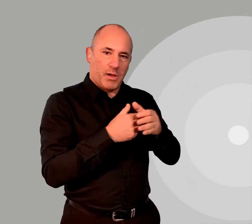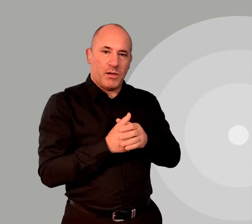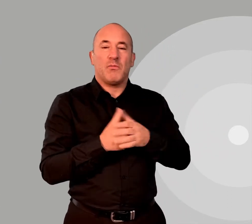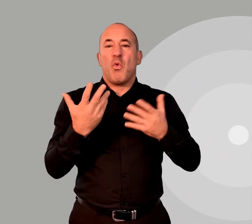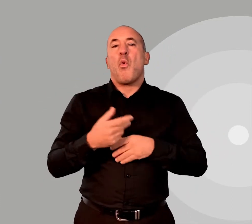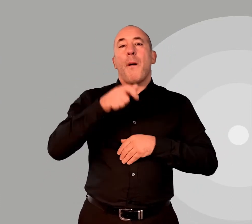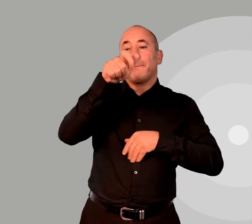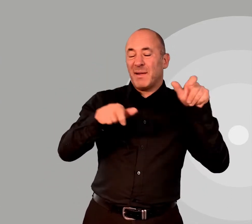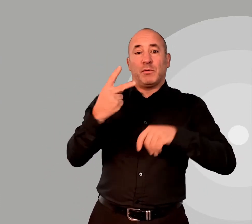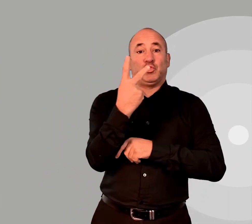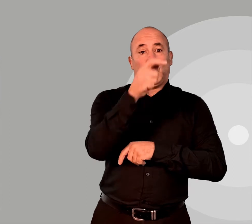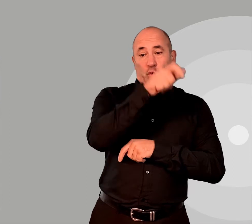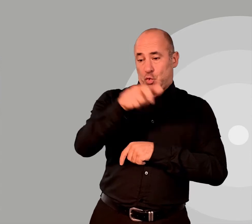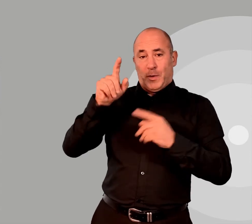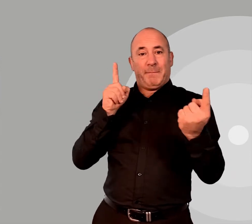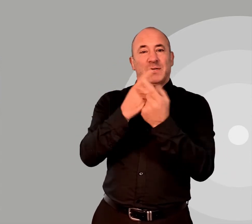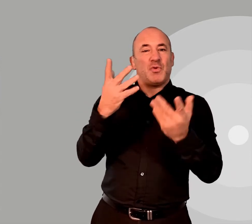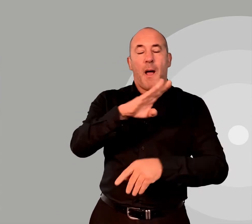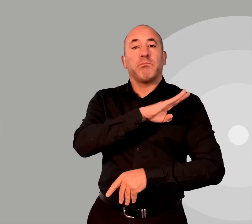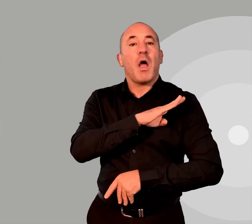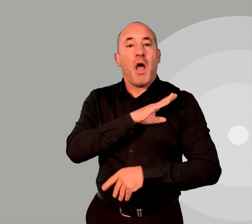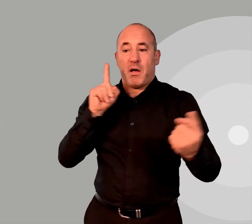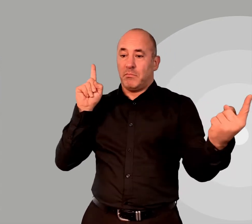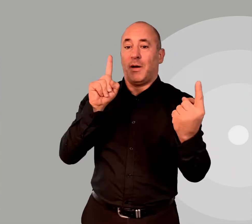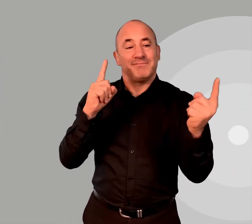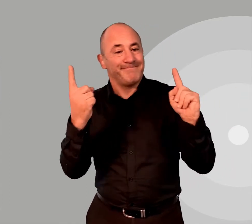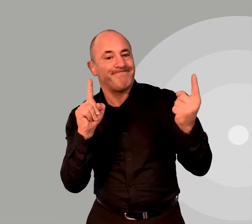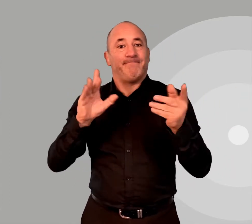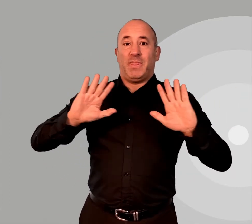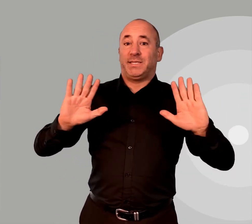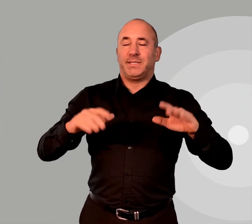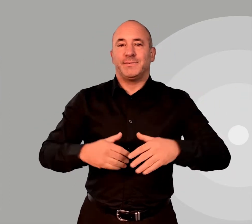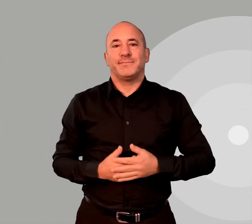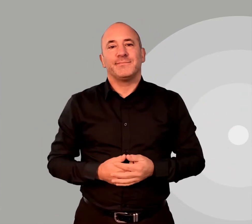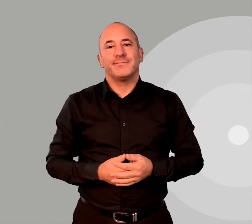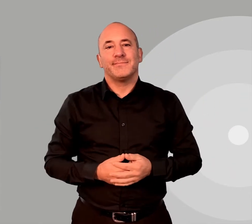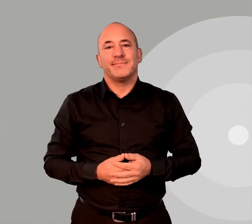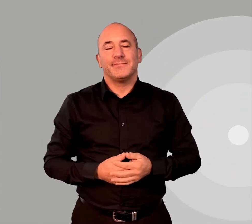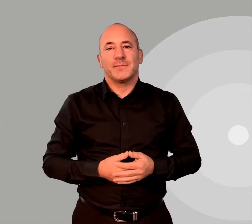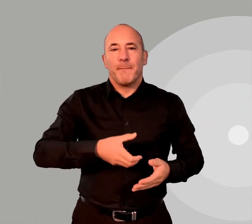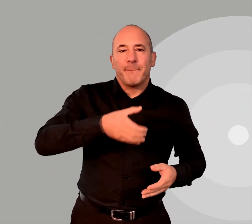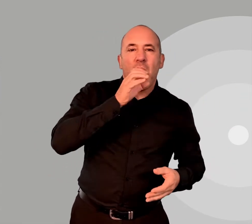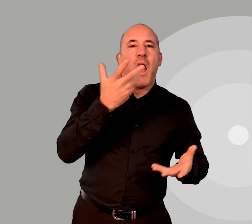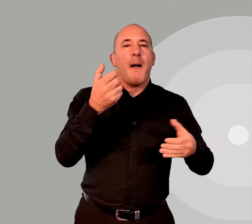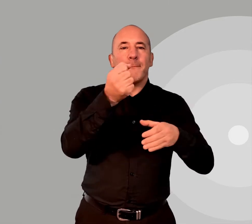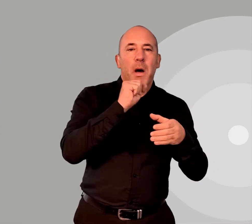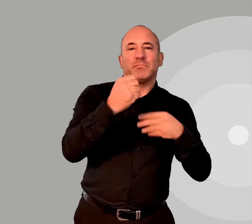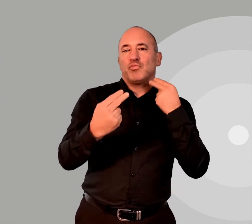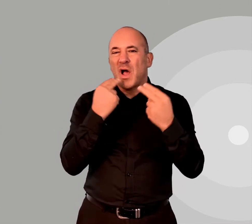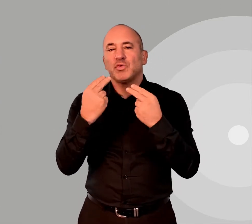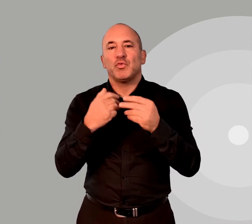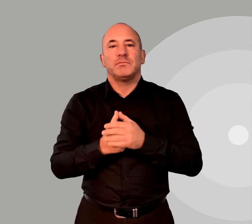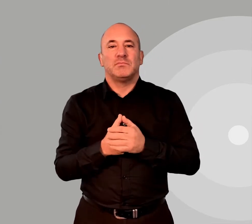from support bubbles and two people meeting in public outdoor spaces. Bars, pubs and restaurants.